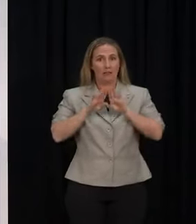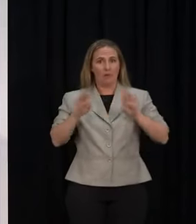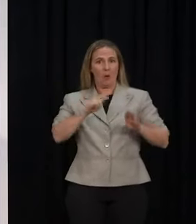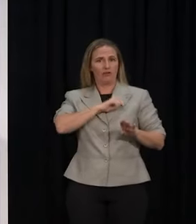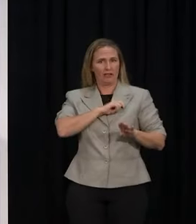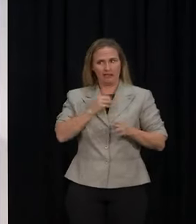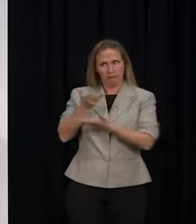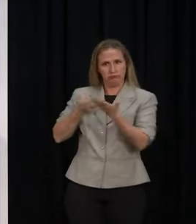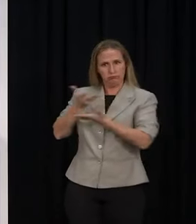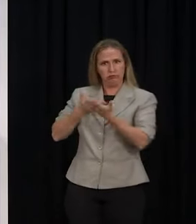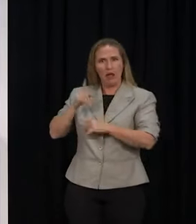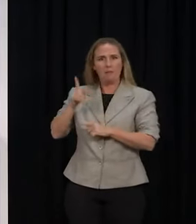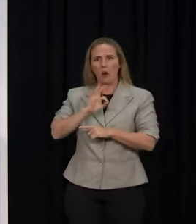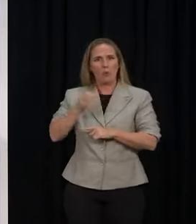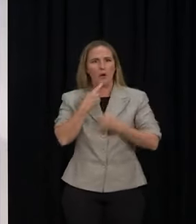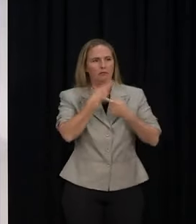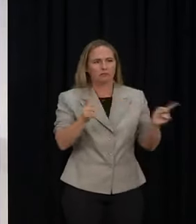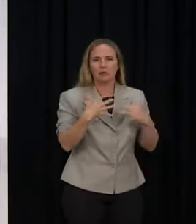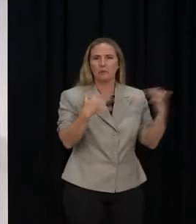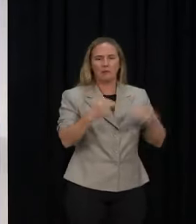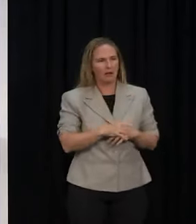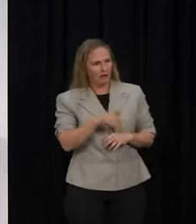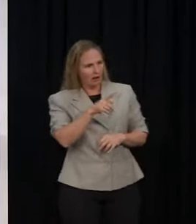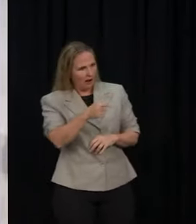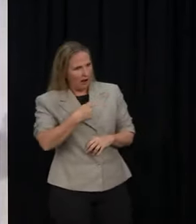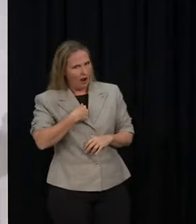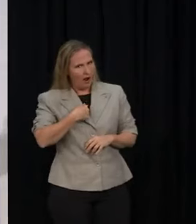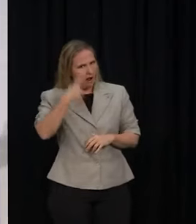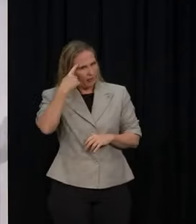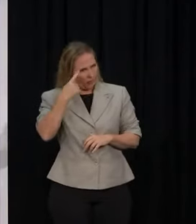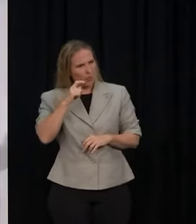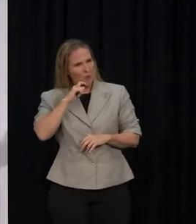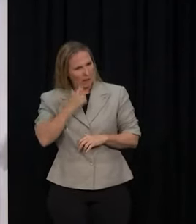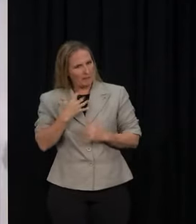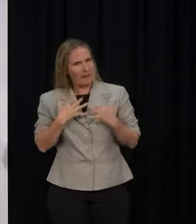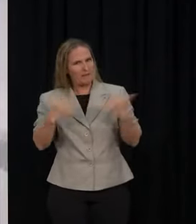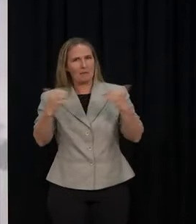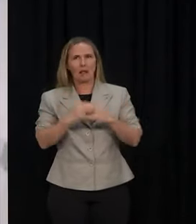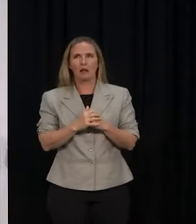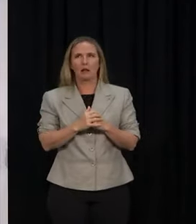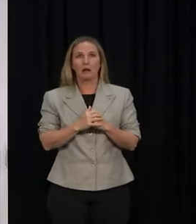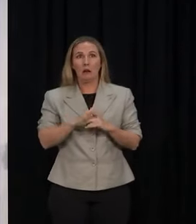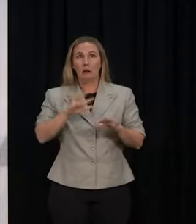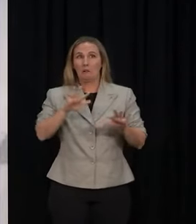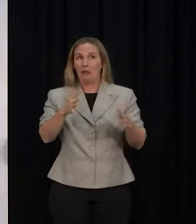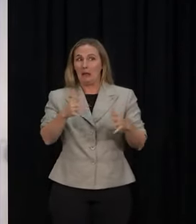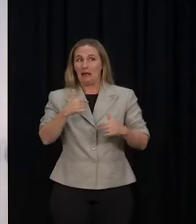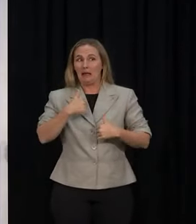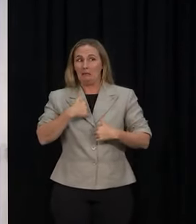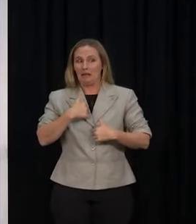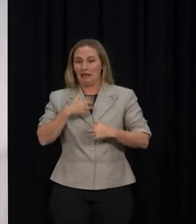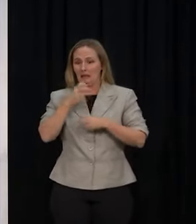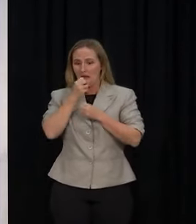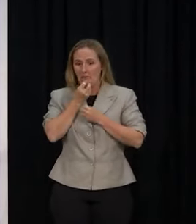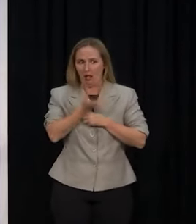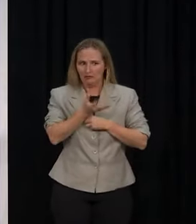but given you've claimed it hasn't been, I want to just be cautious there and not then repeat something that hasn't been publicly reported. But I thought that it had.